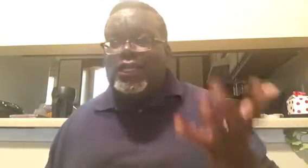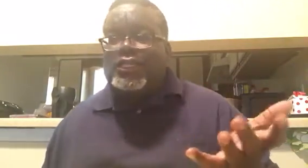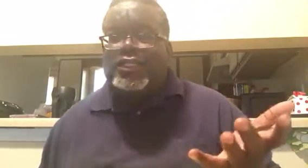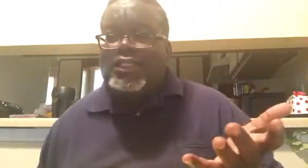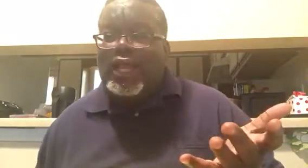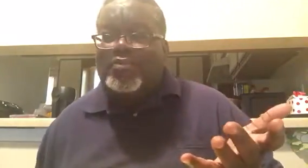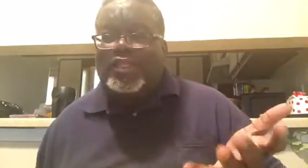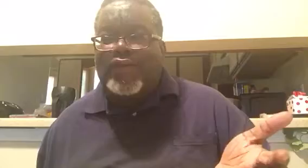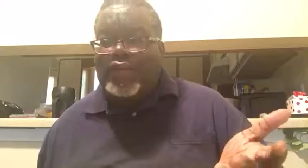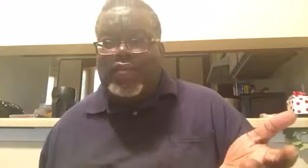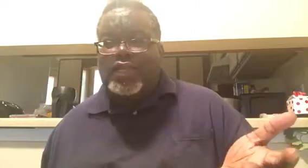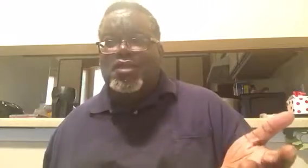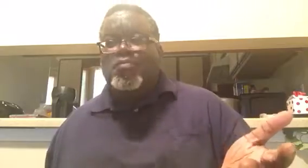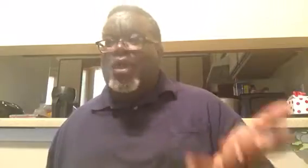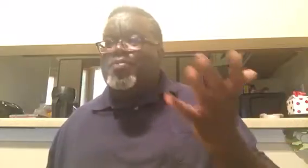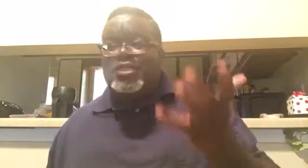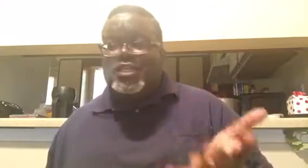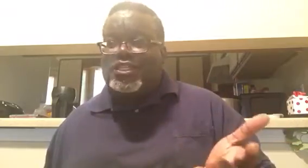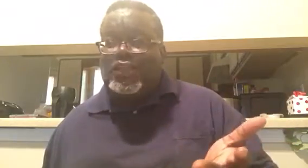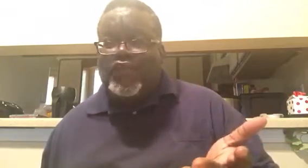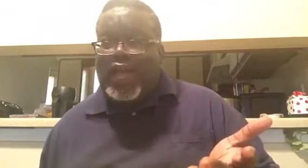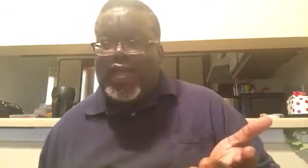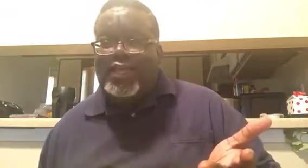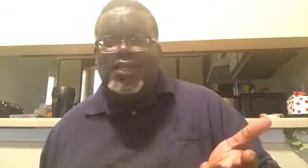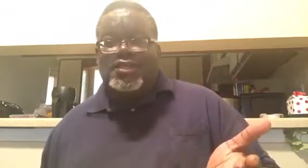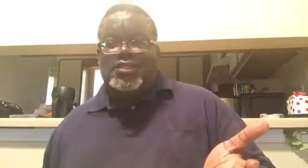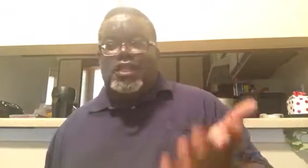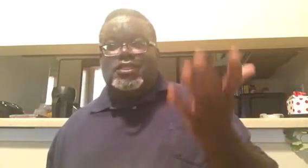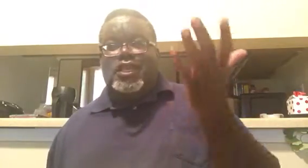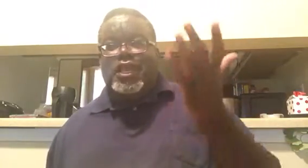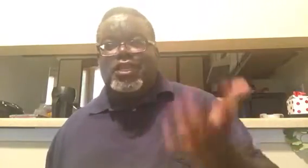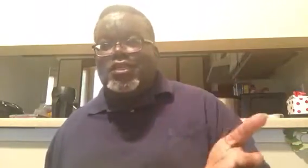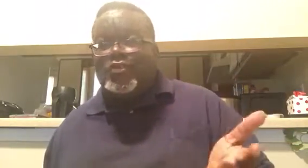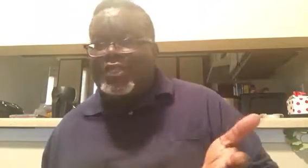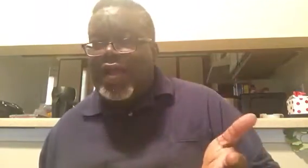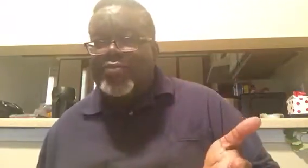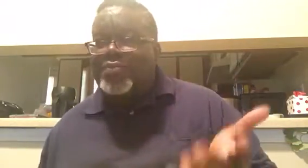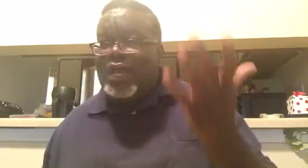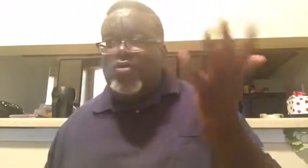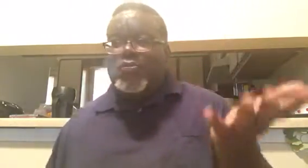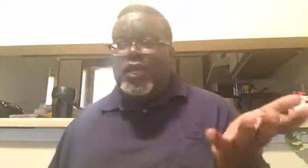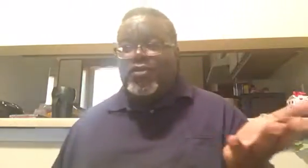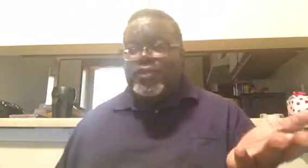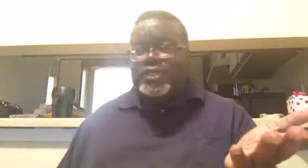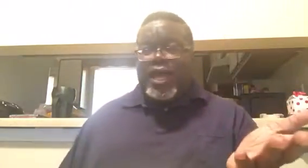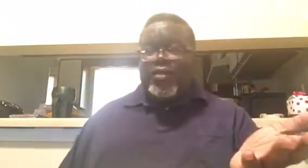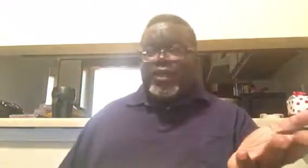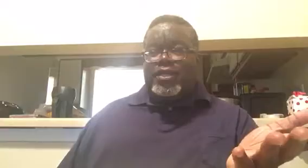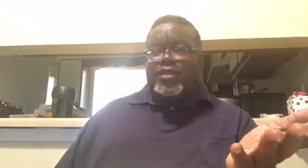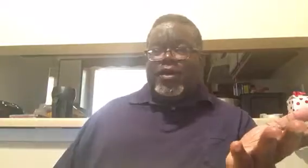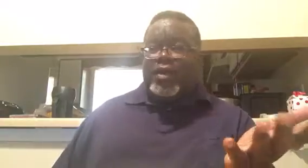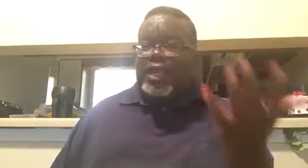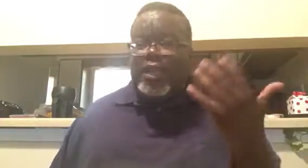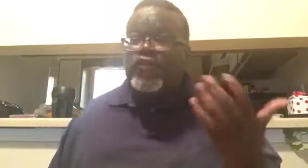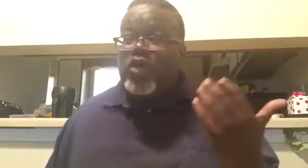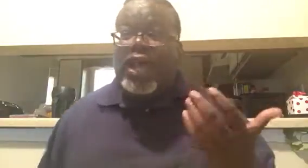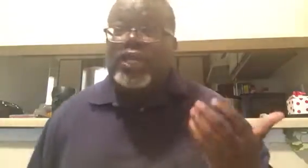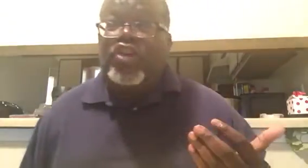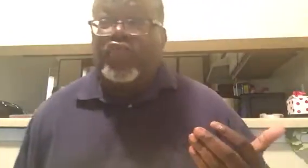at least until I'm 70, maybe 65, cause that's the age of retirement, but I don't plan on retiring or I love what I do.